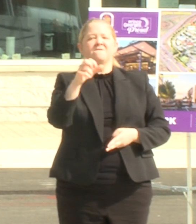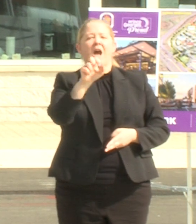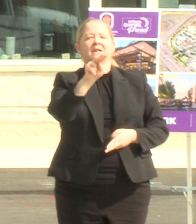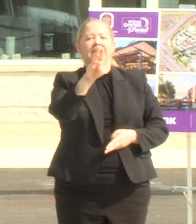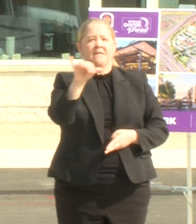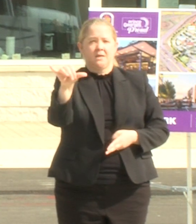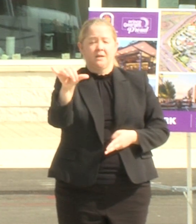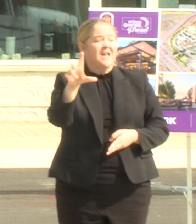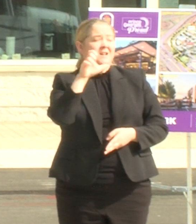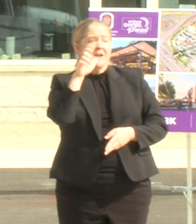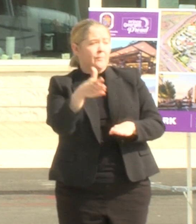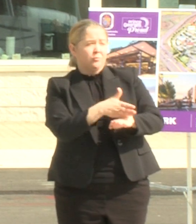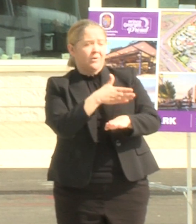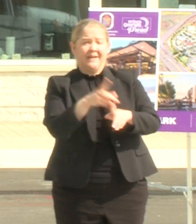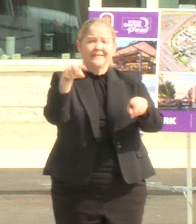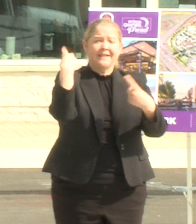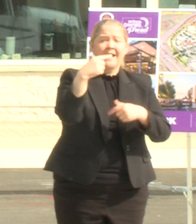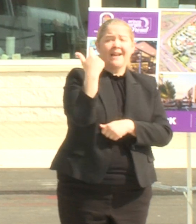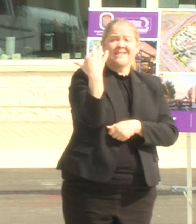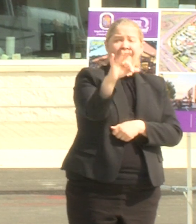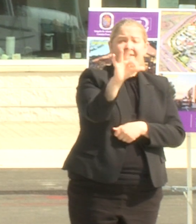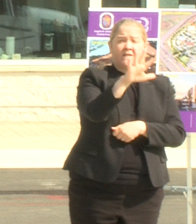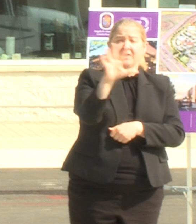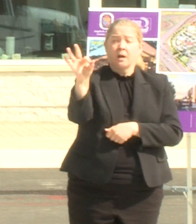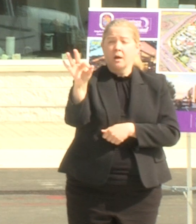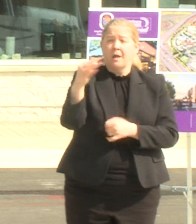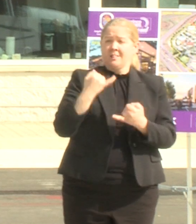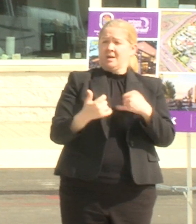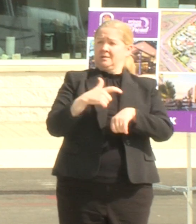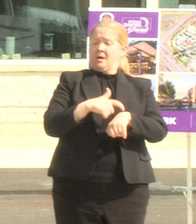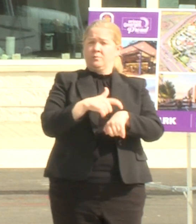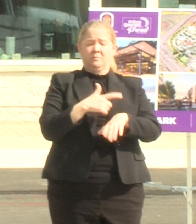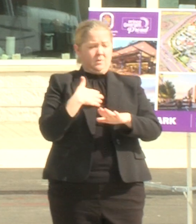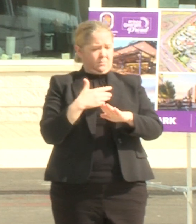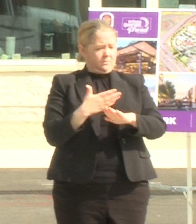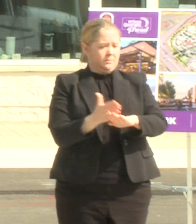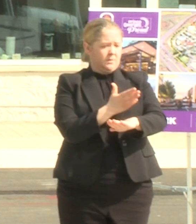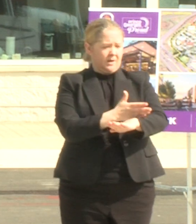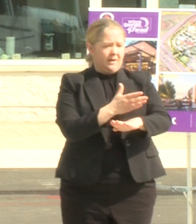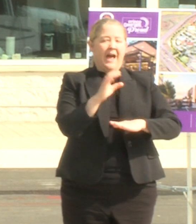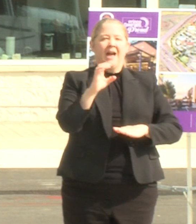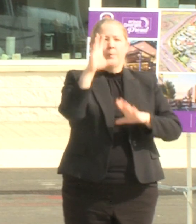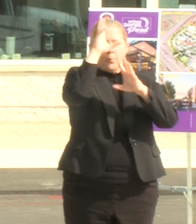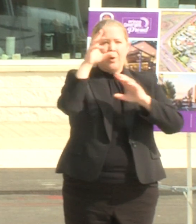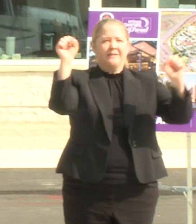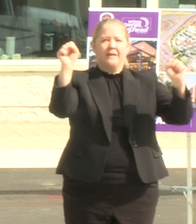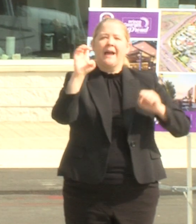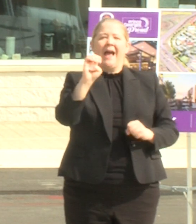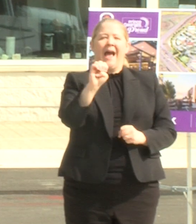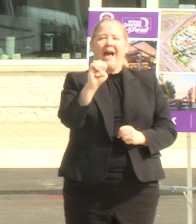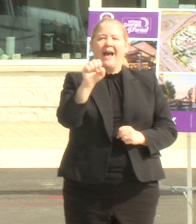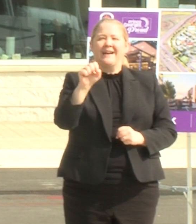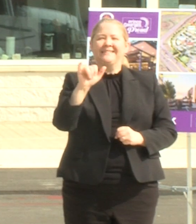block when the last development that was done on my block was eisenhower when he was there and i think that the